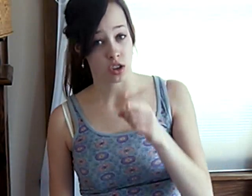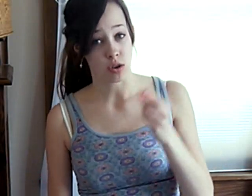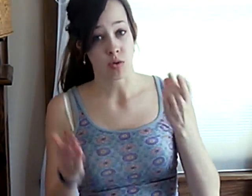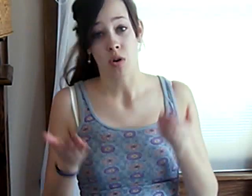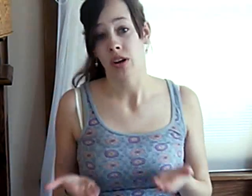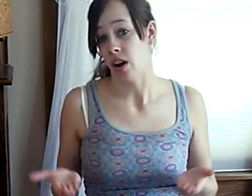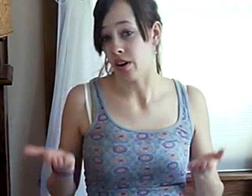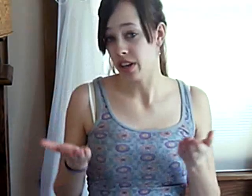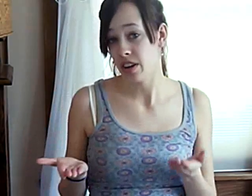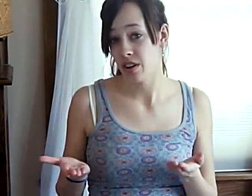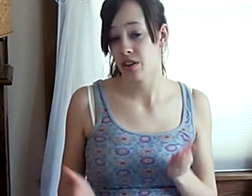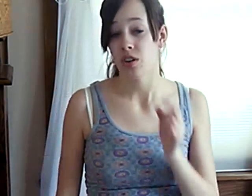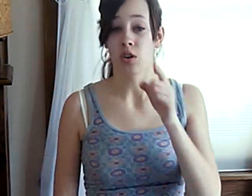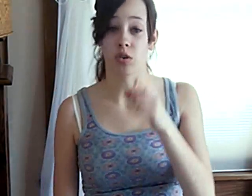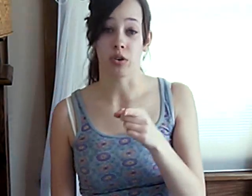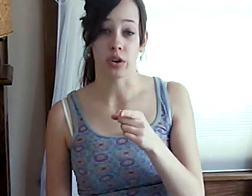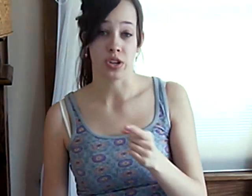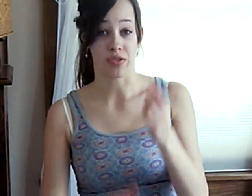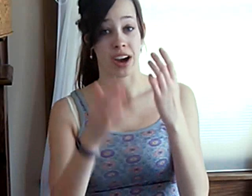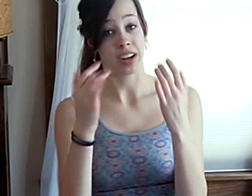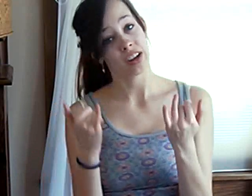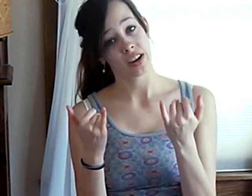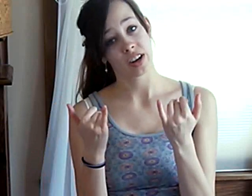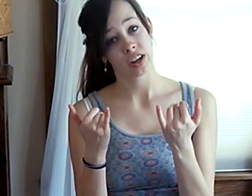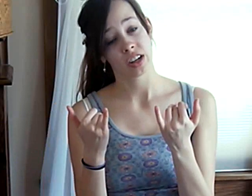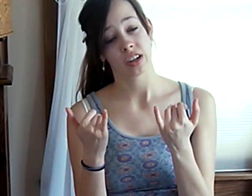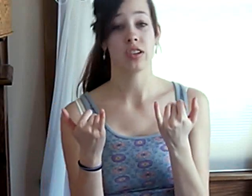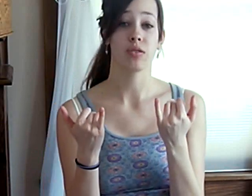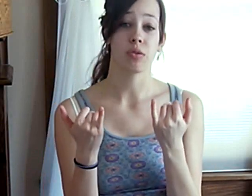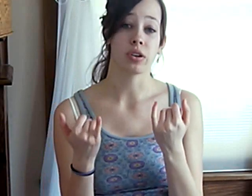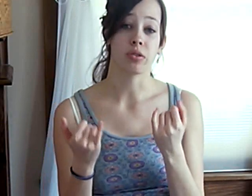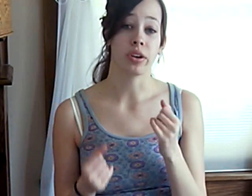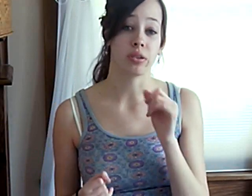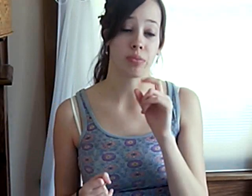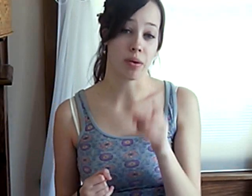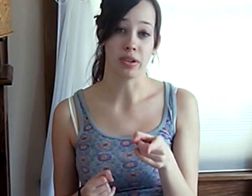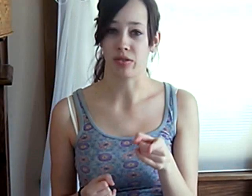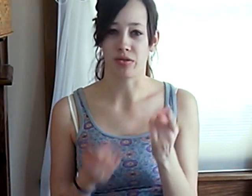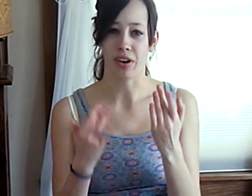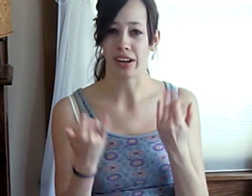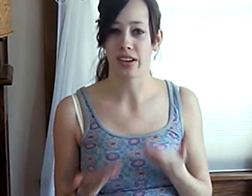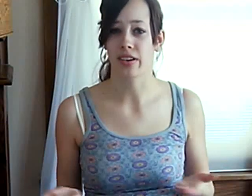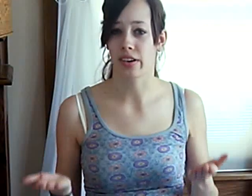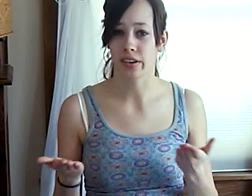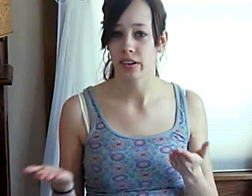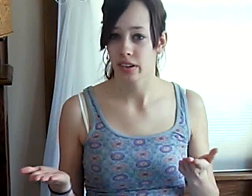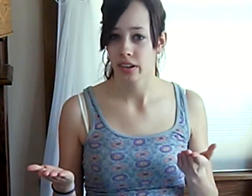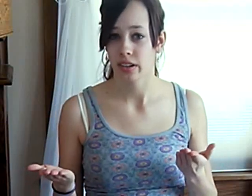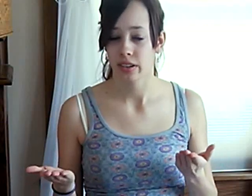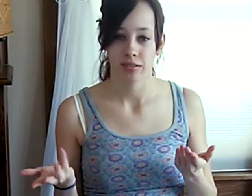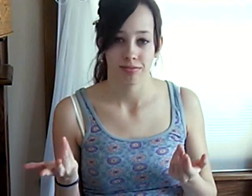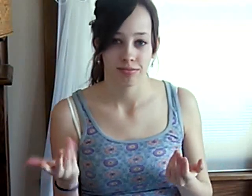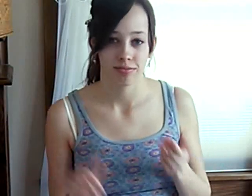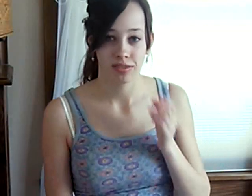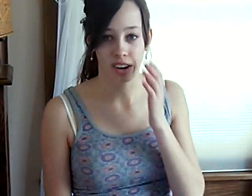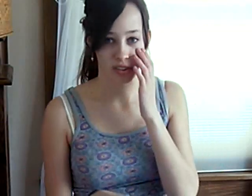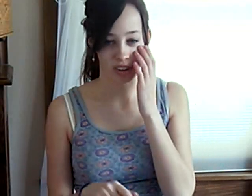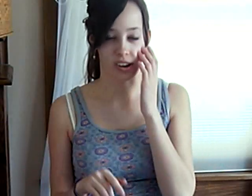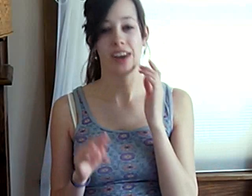you are here or you got here. Either one or you can probably do you got here. Whatever you want to do. I